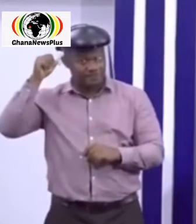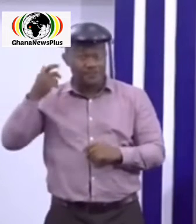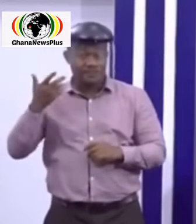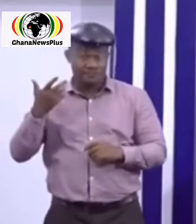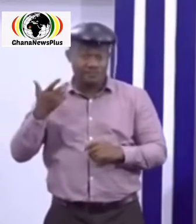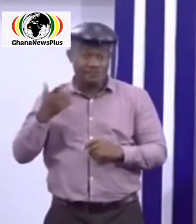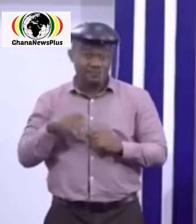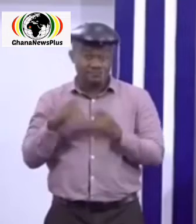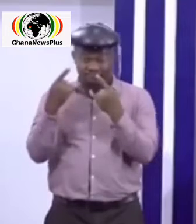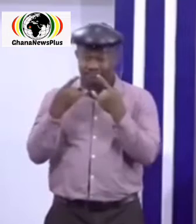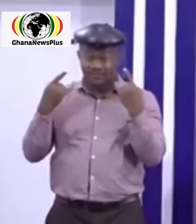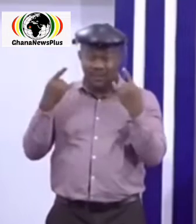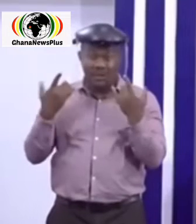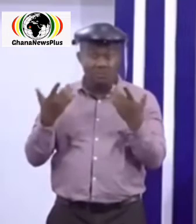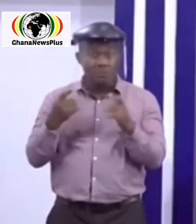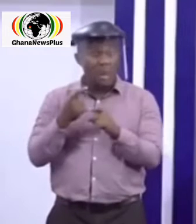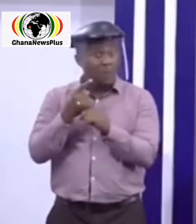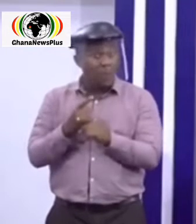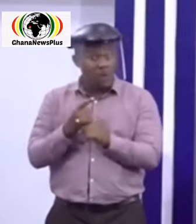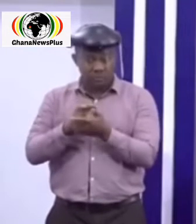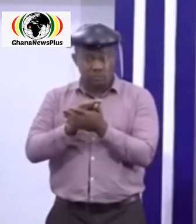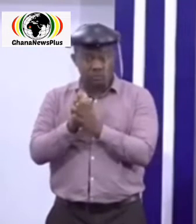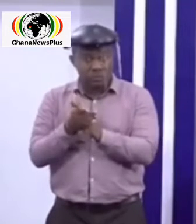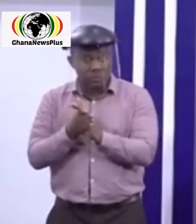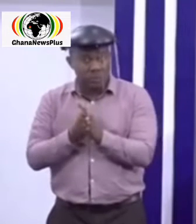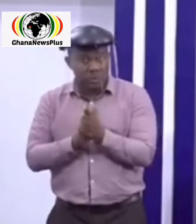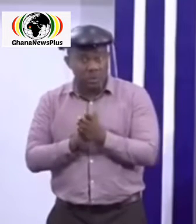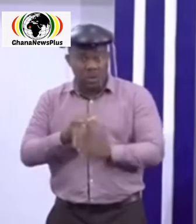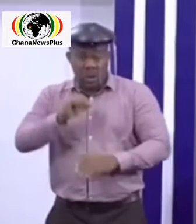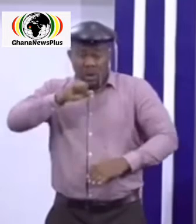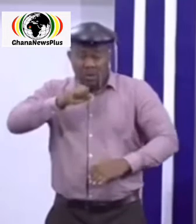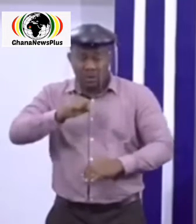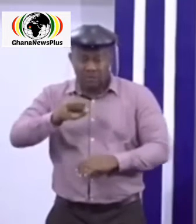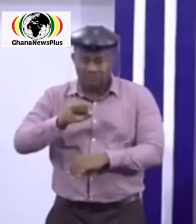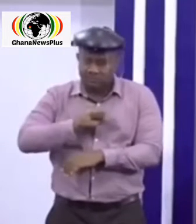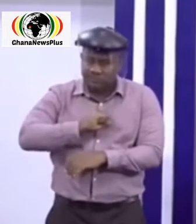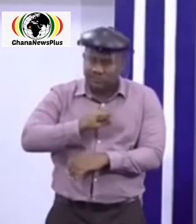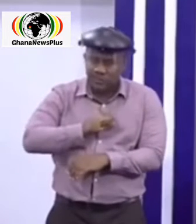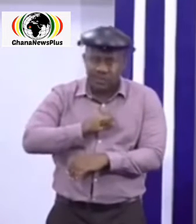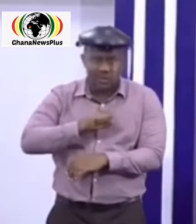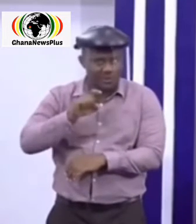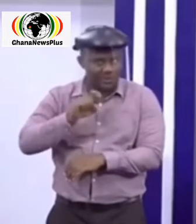mask regular hand washing coughing and sneezing etiquette